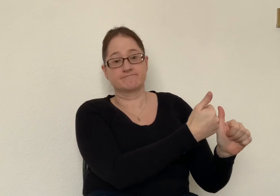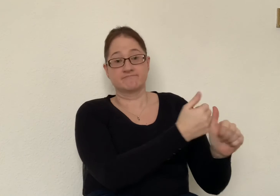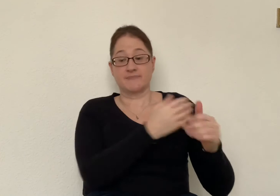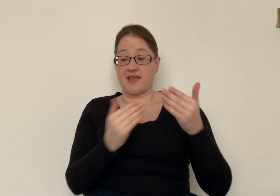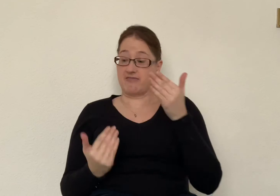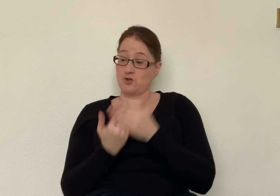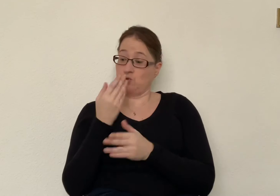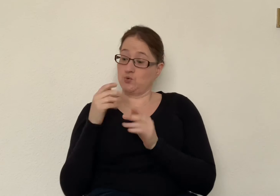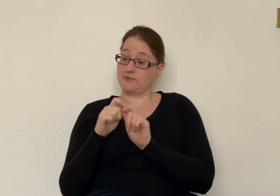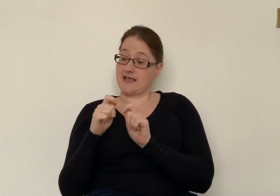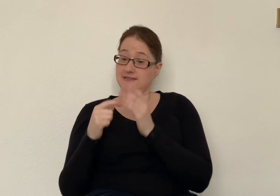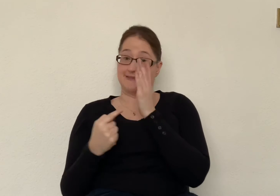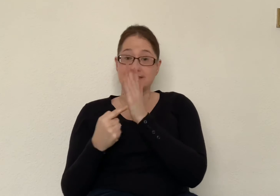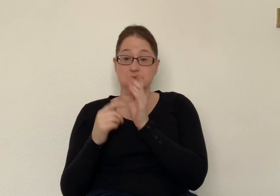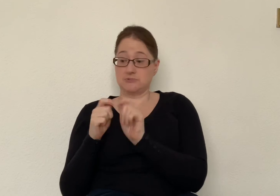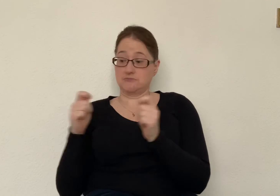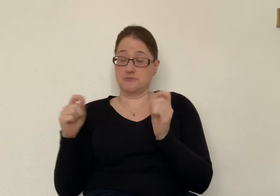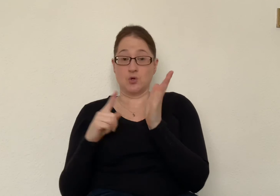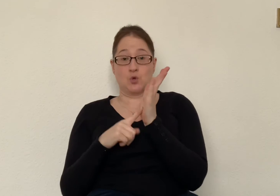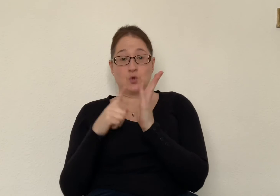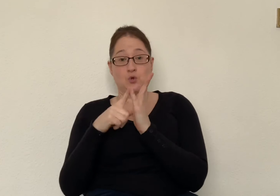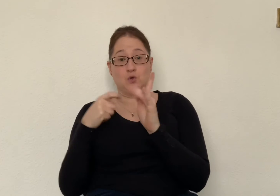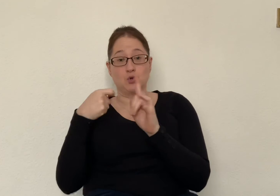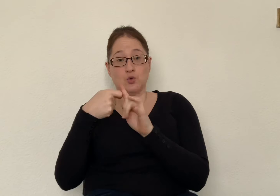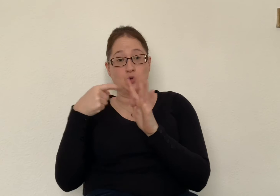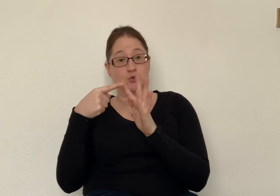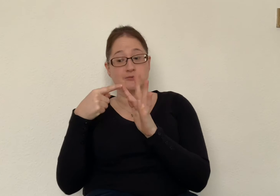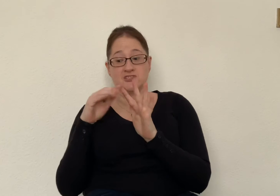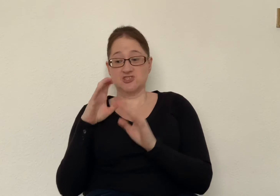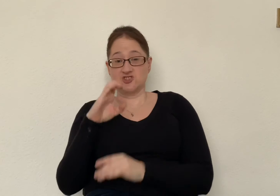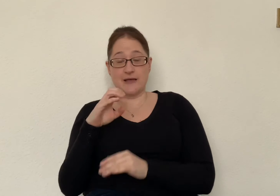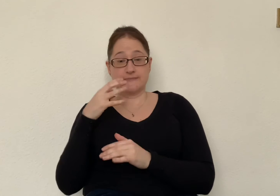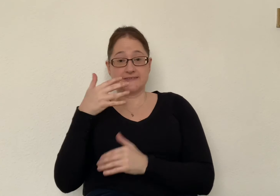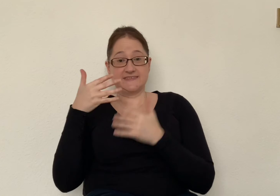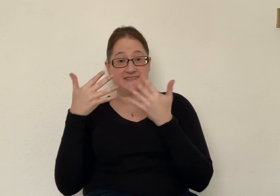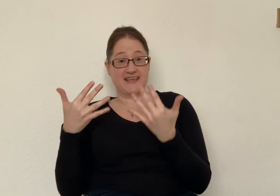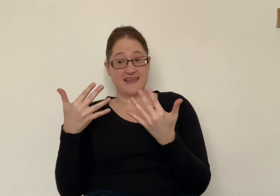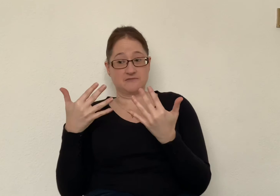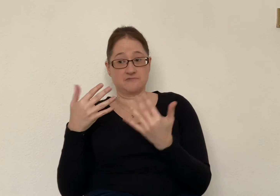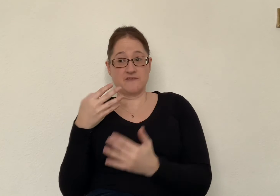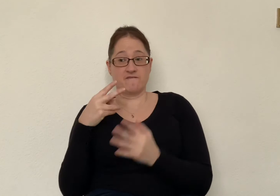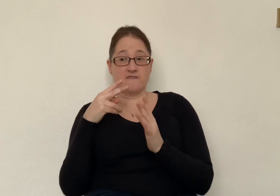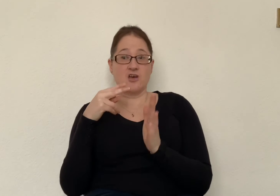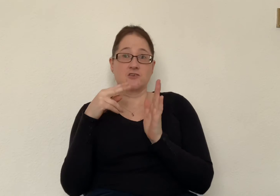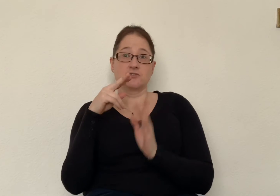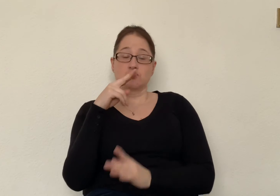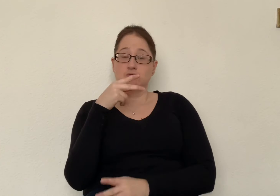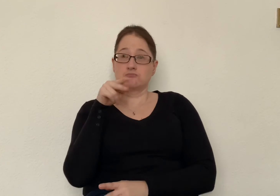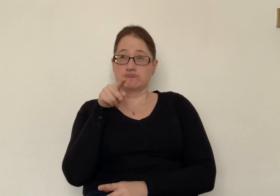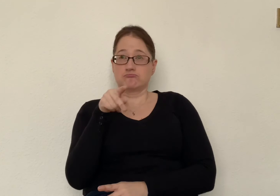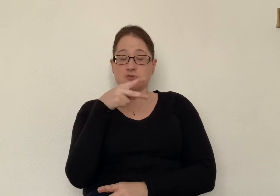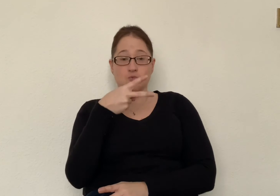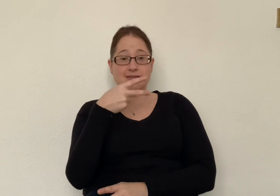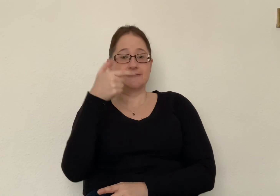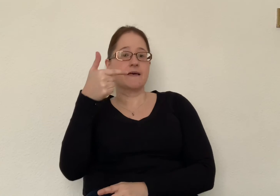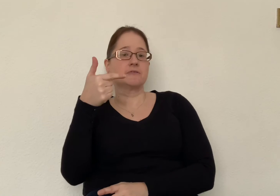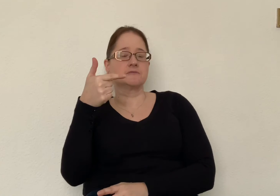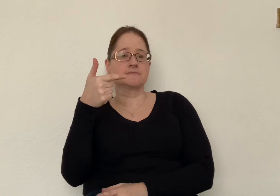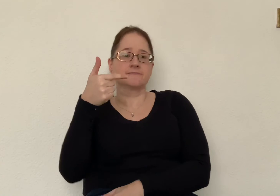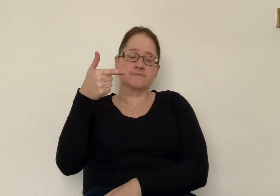New Testament in Luke chapter 10 verse 27 Jesus tells us to love the